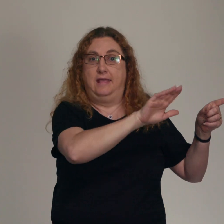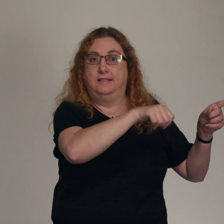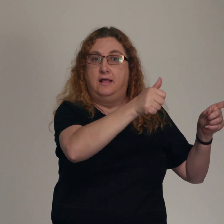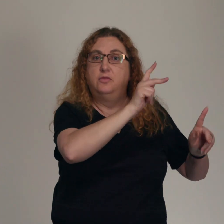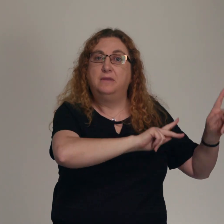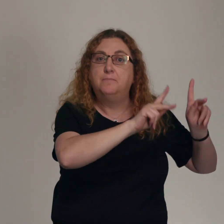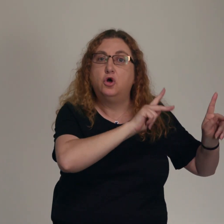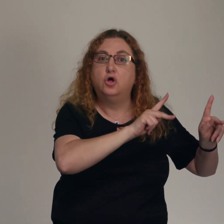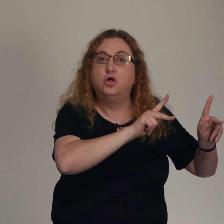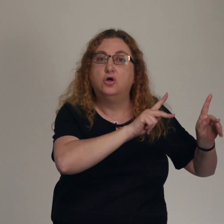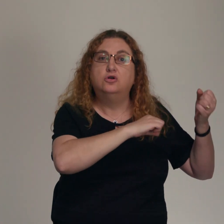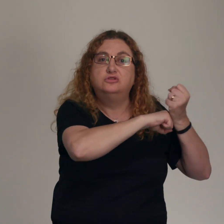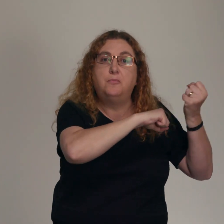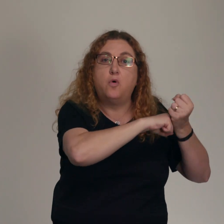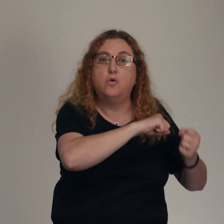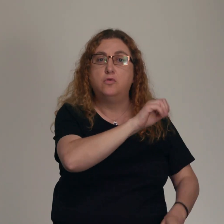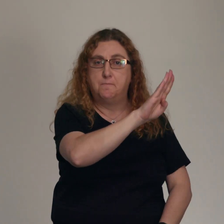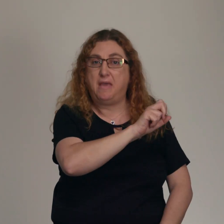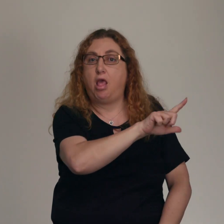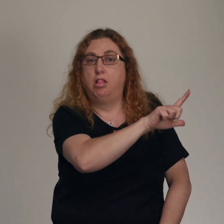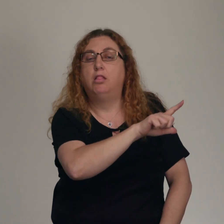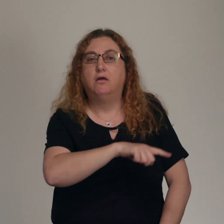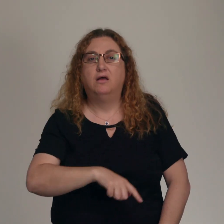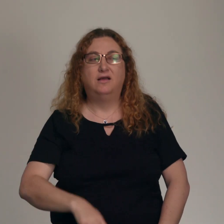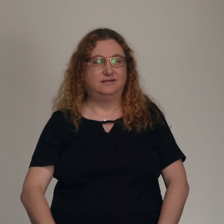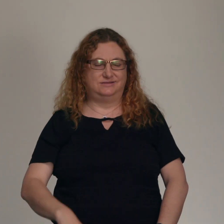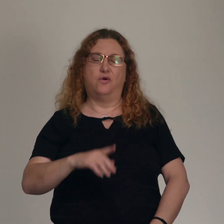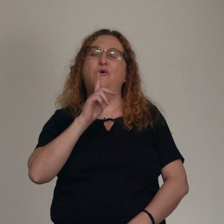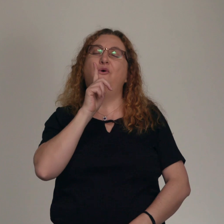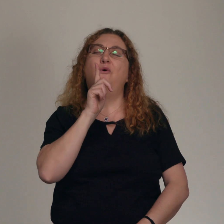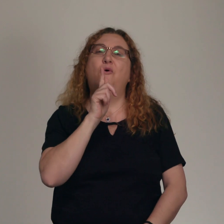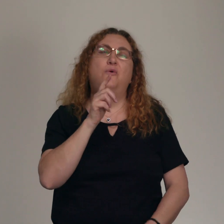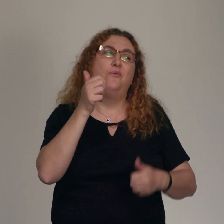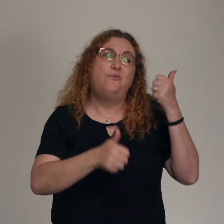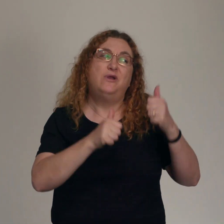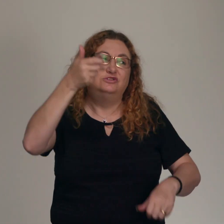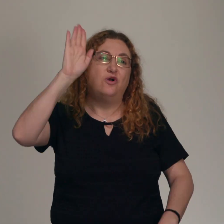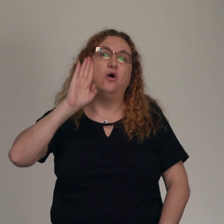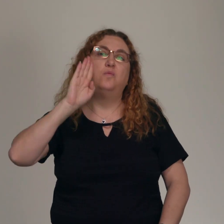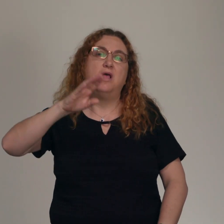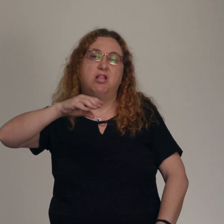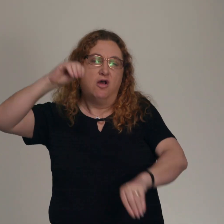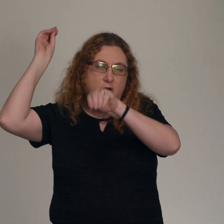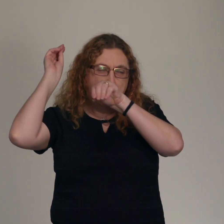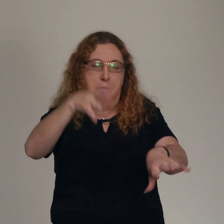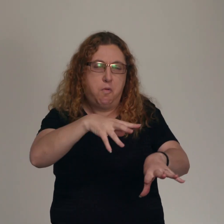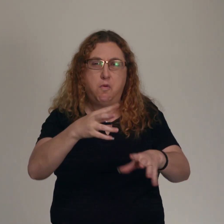they say, okay, whoever's God can rain down the fire. That's the God that we know is real. And Elijah has this mountaintop